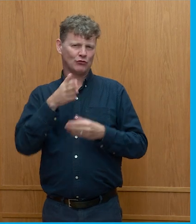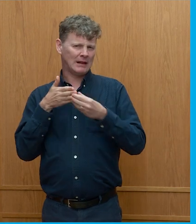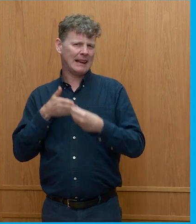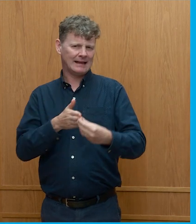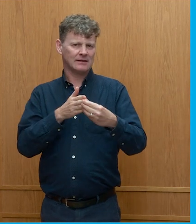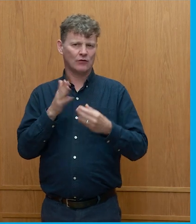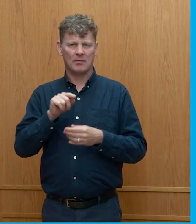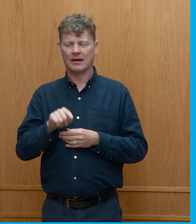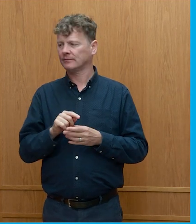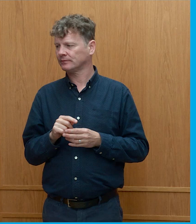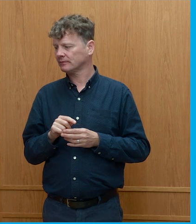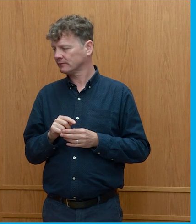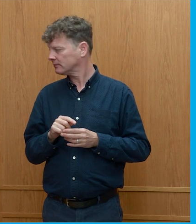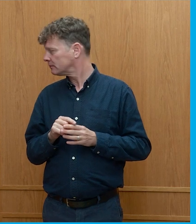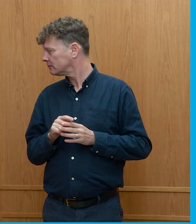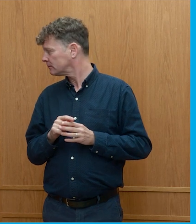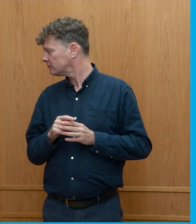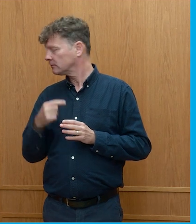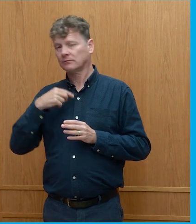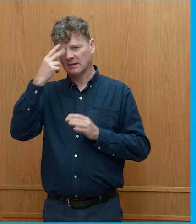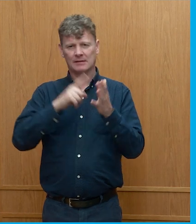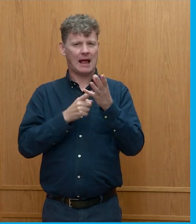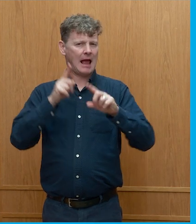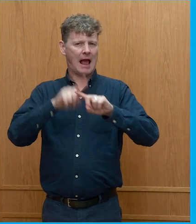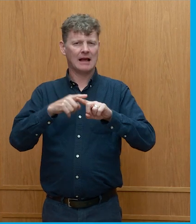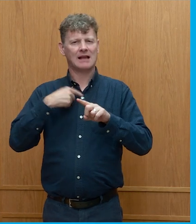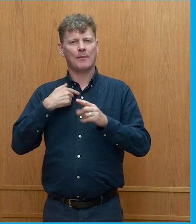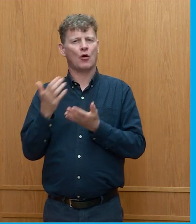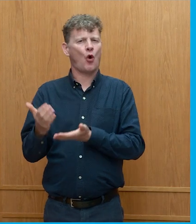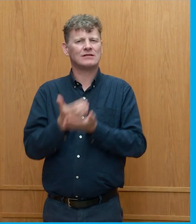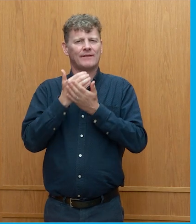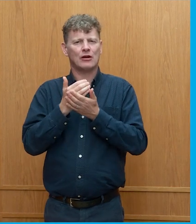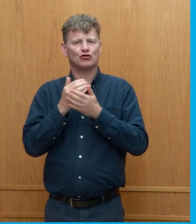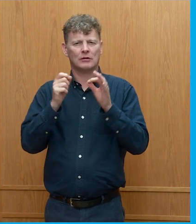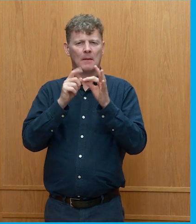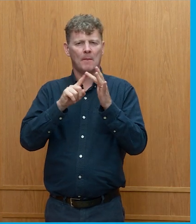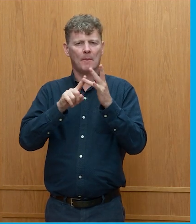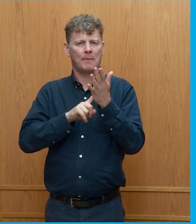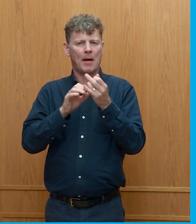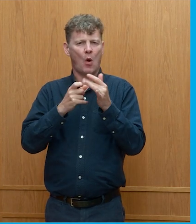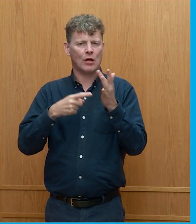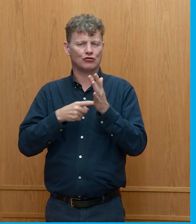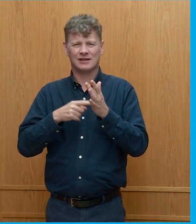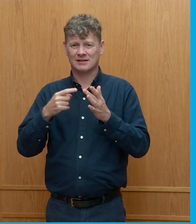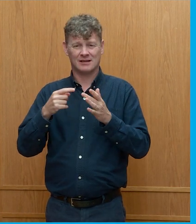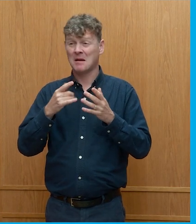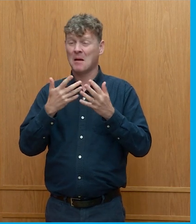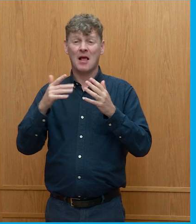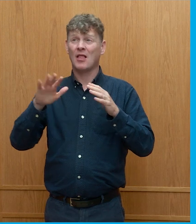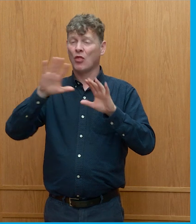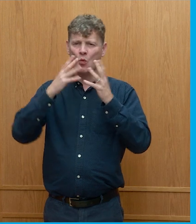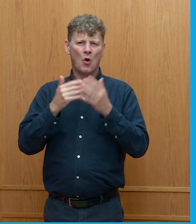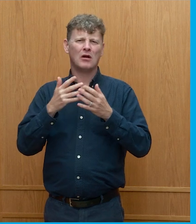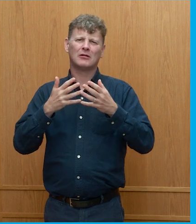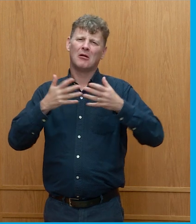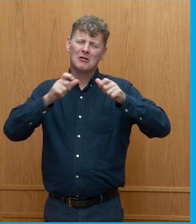as you know i'm sorry my name is alex i'm a conservation biologist and we allocate millions of hectares around the world for beef